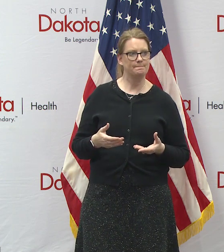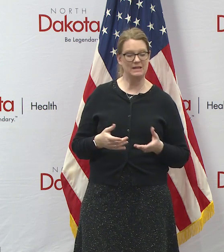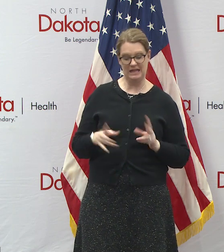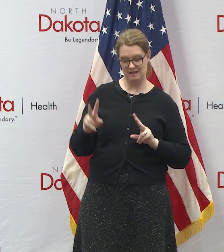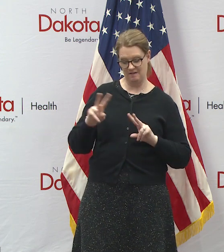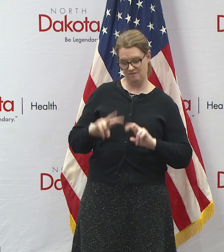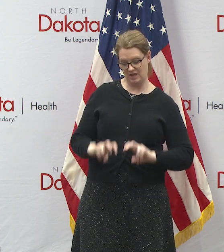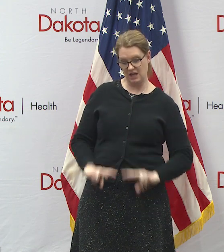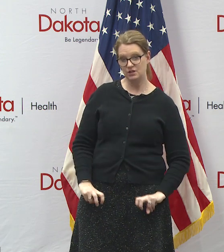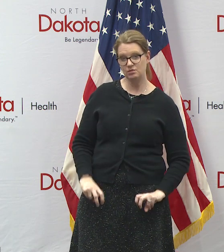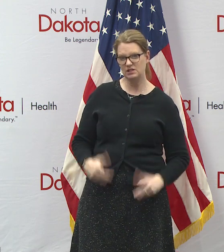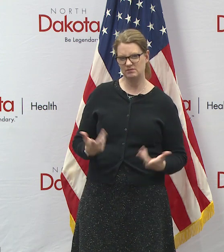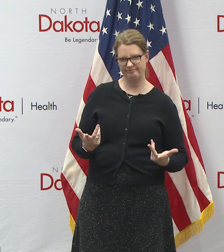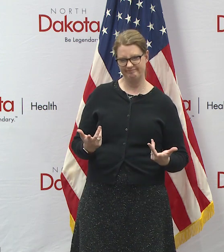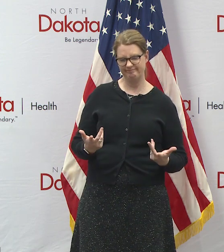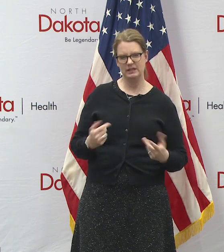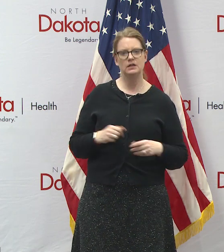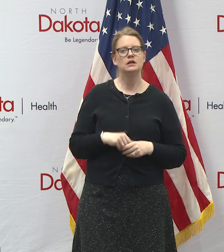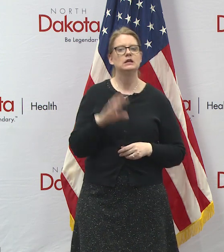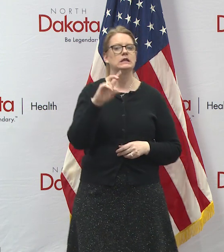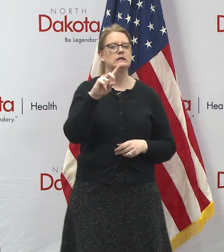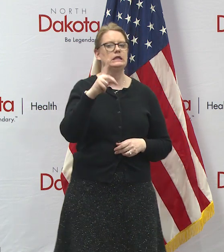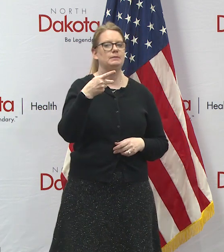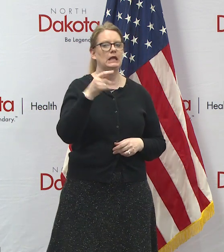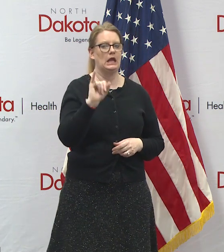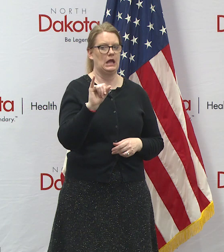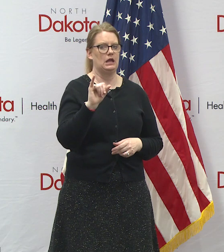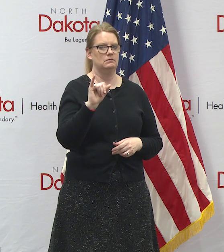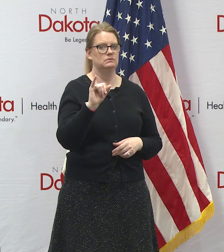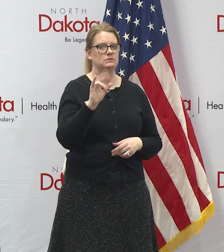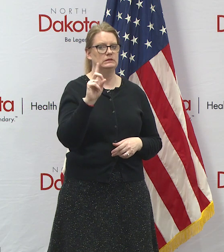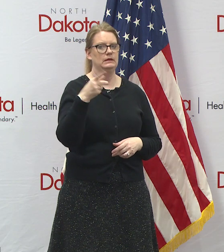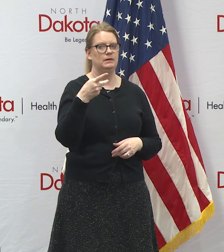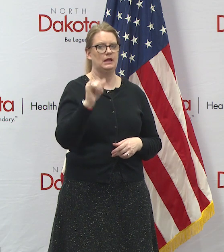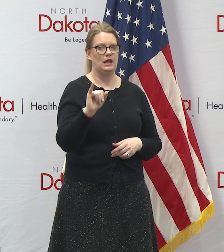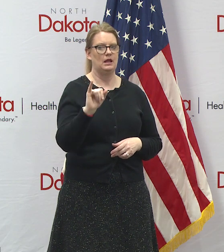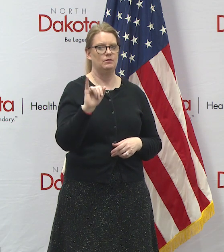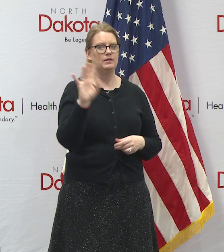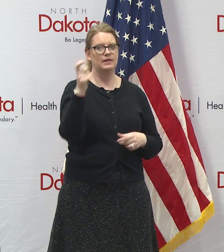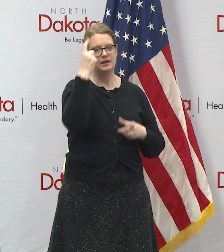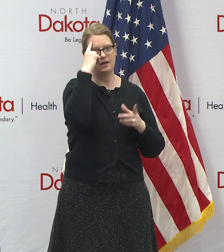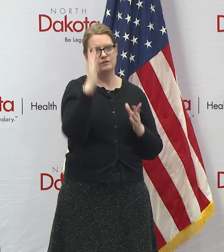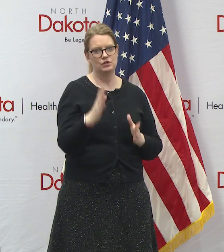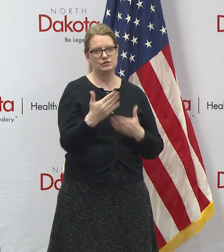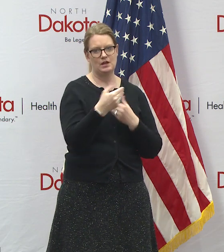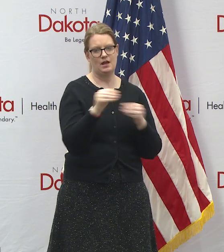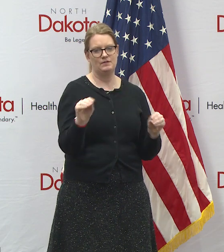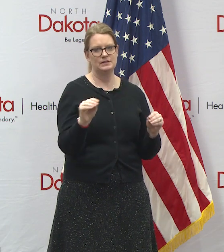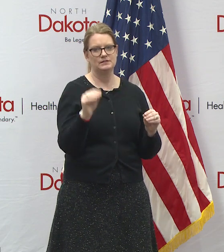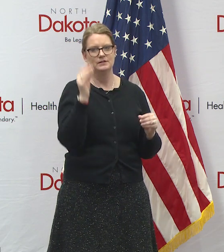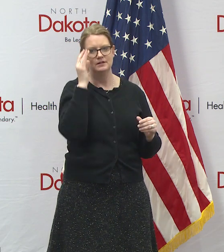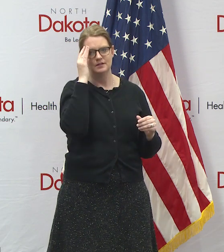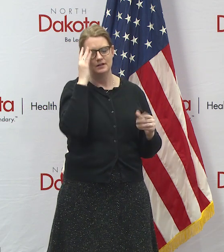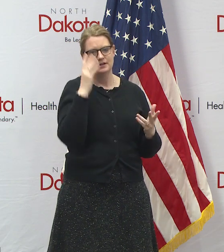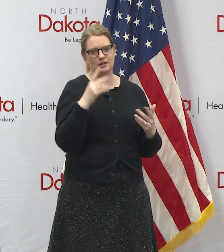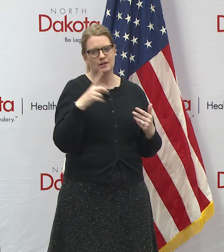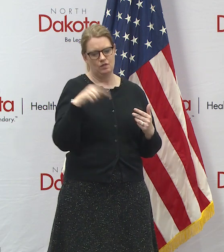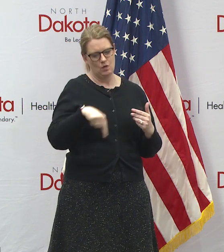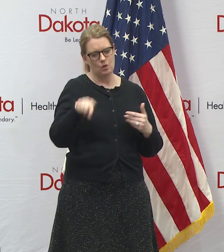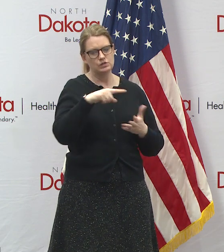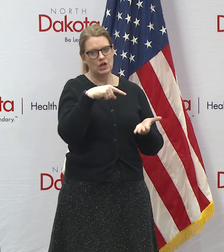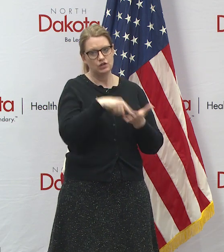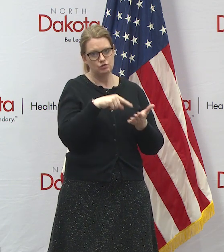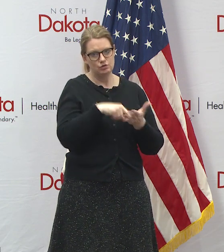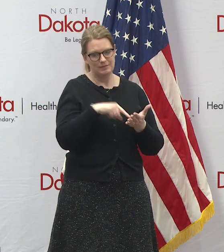evaluation going to look like uh dpi is going to take the lead on this with the governor's office as the as the backup the those are due